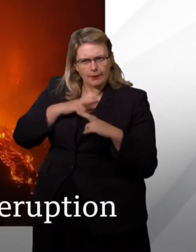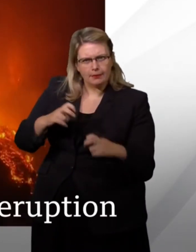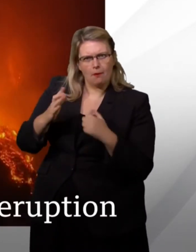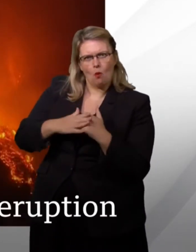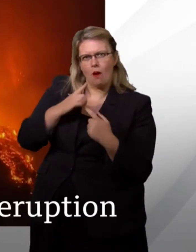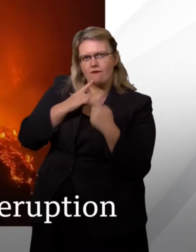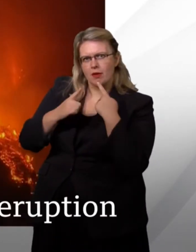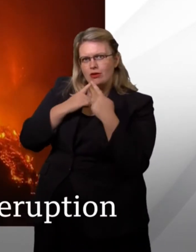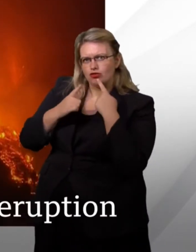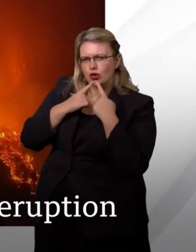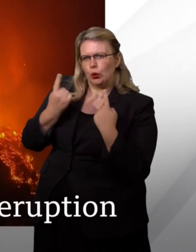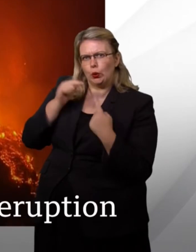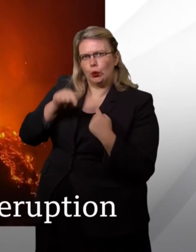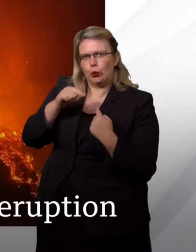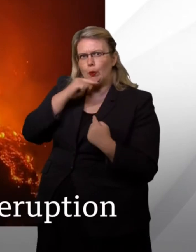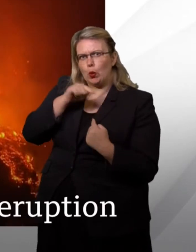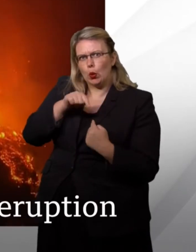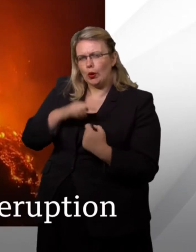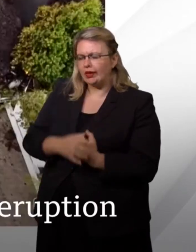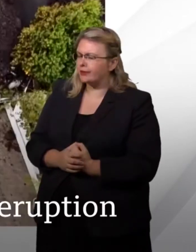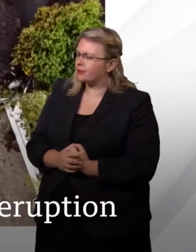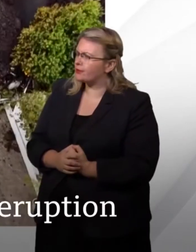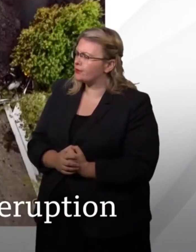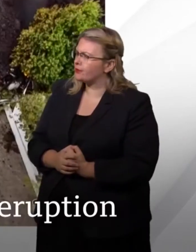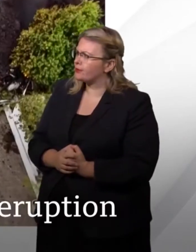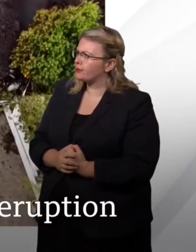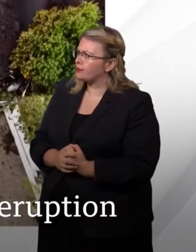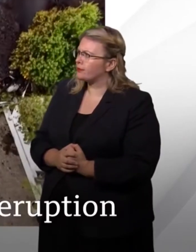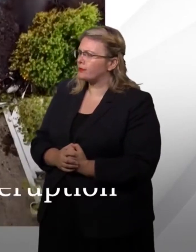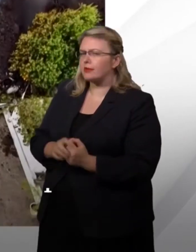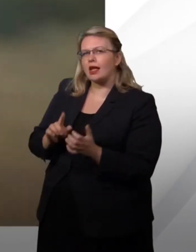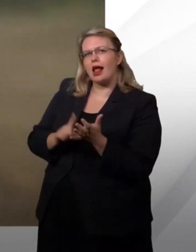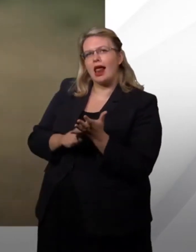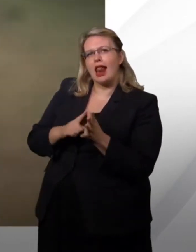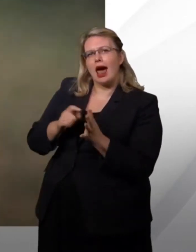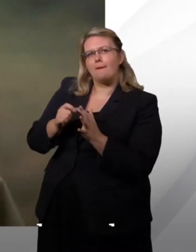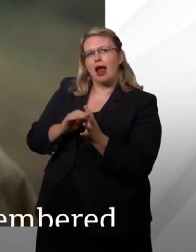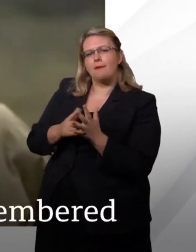more people flee the volcano that's erupted on the Spanish island of La Palma.